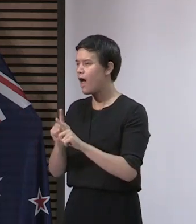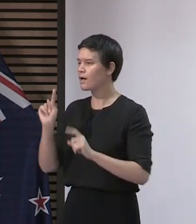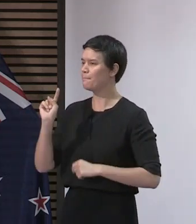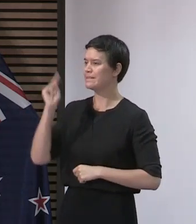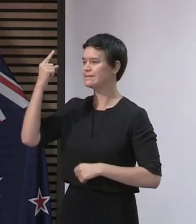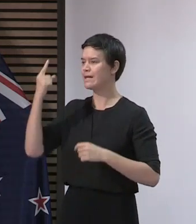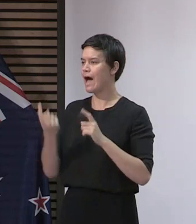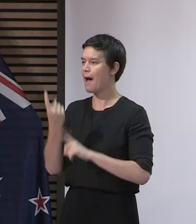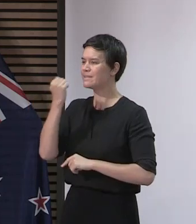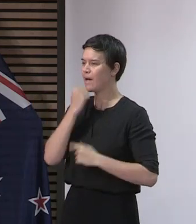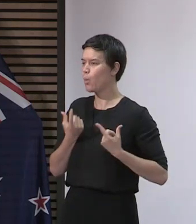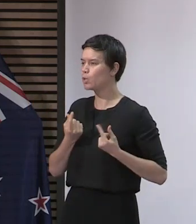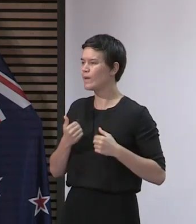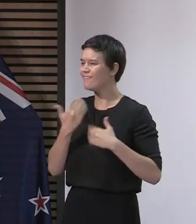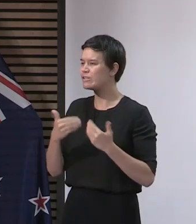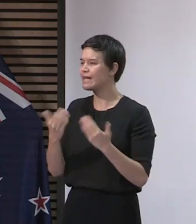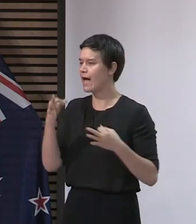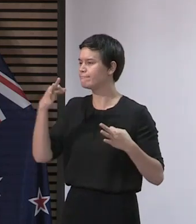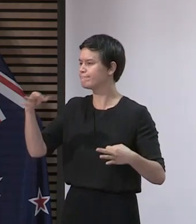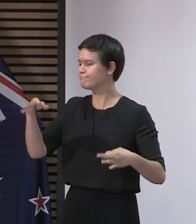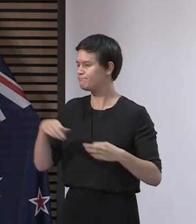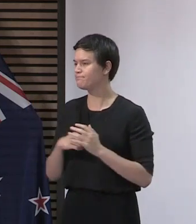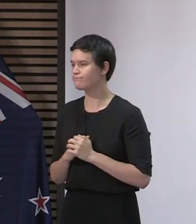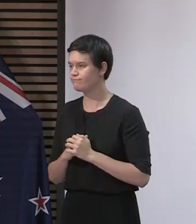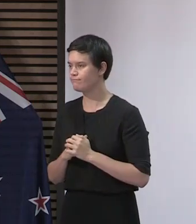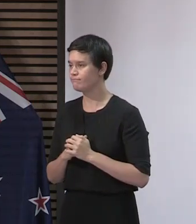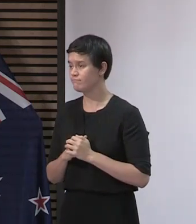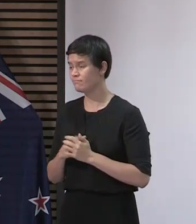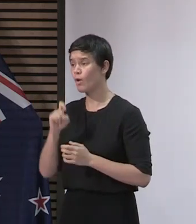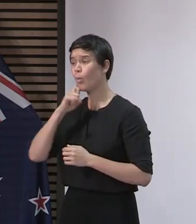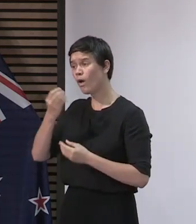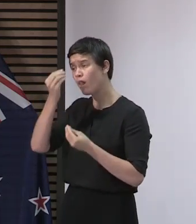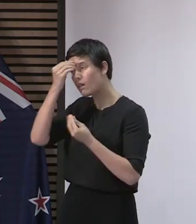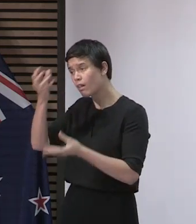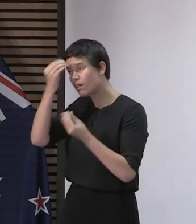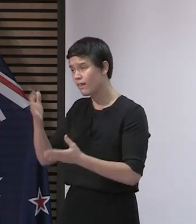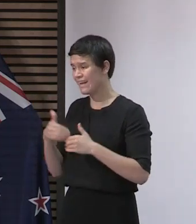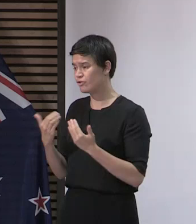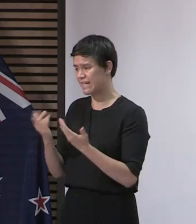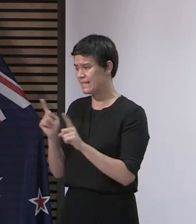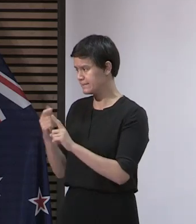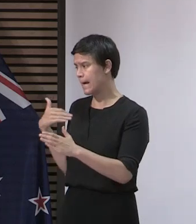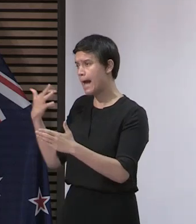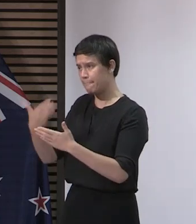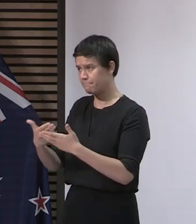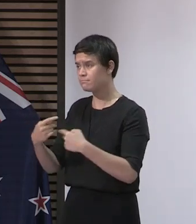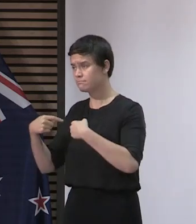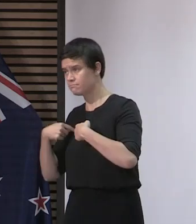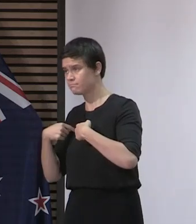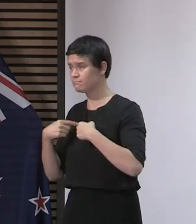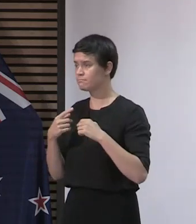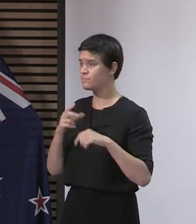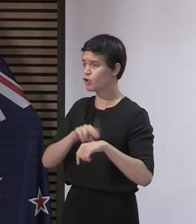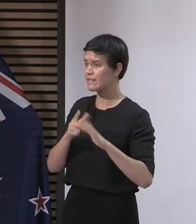press conferences between myself and the Director General of Health. I know that many people around the country have regularly tuned in to receive